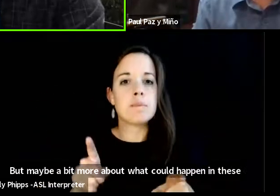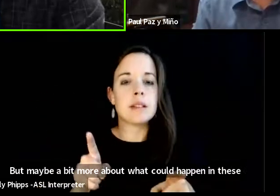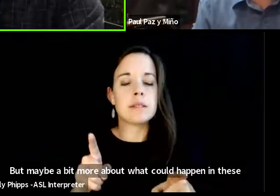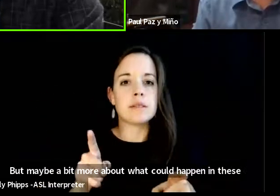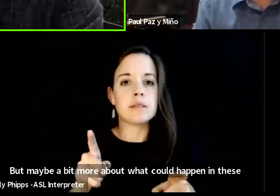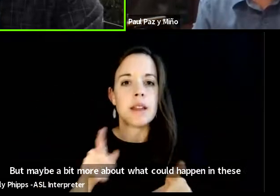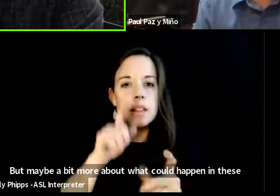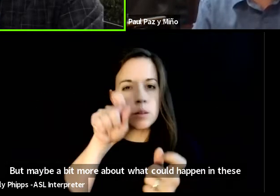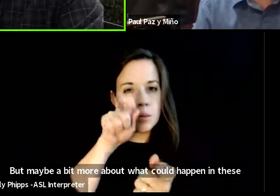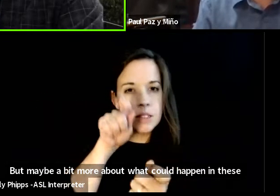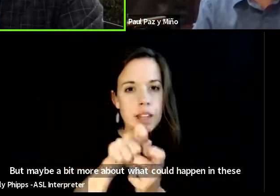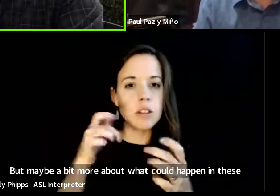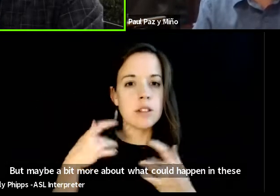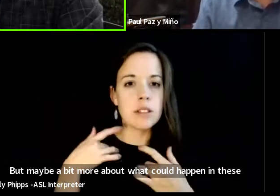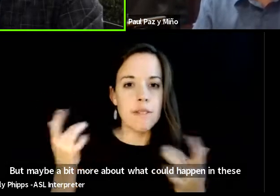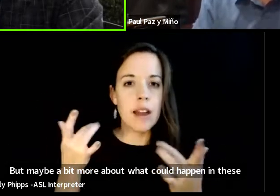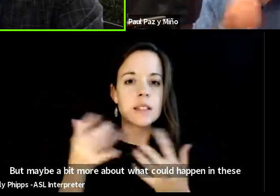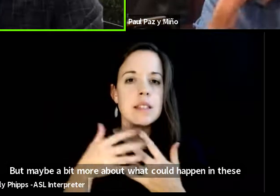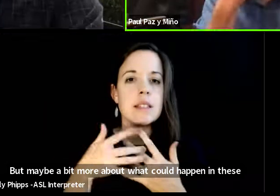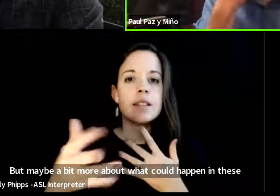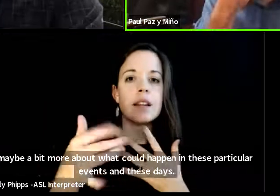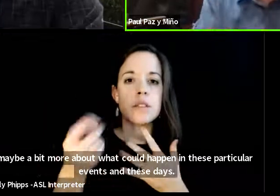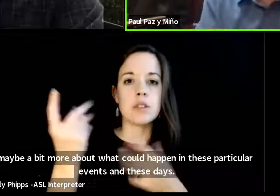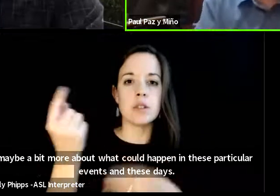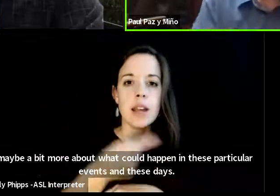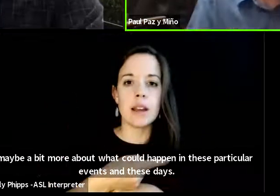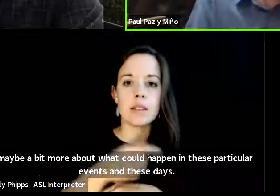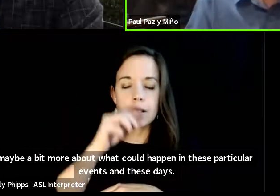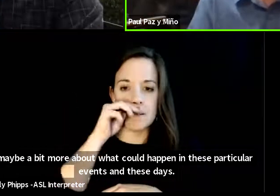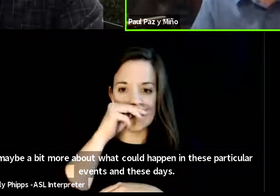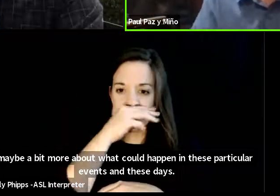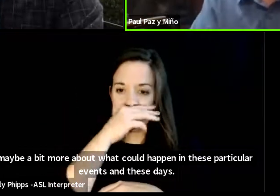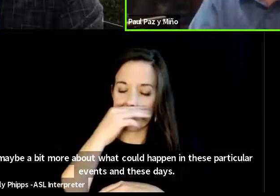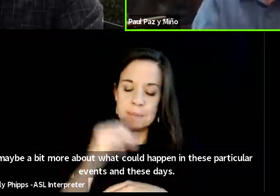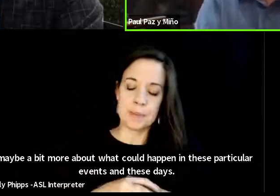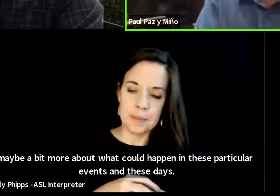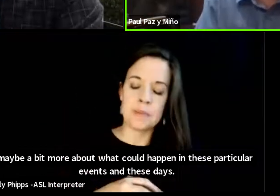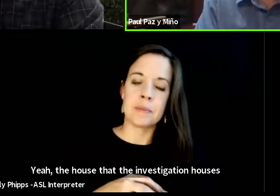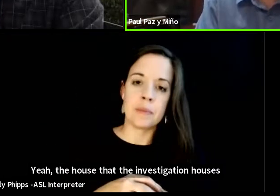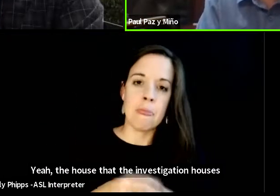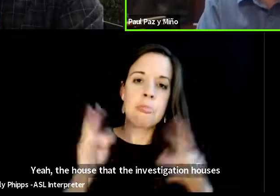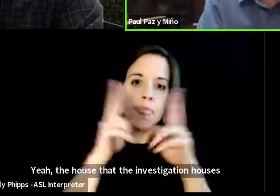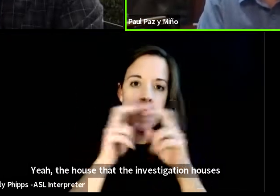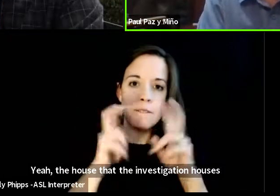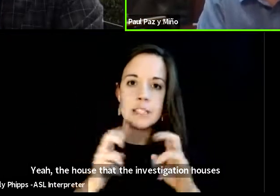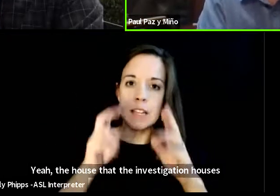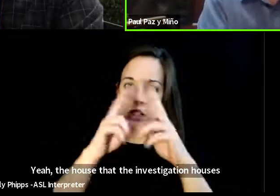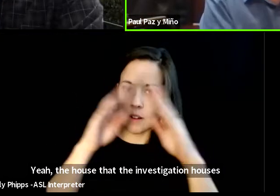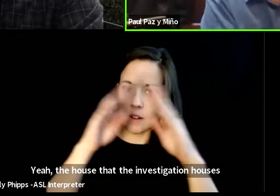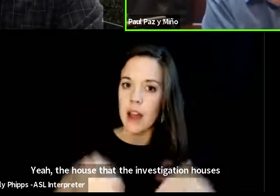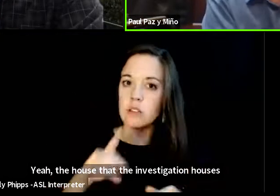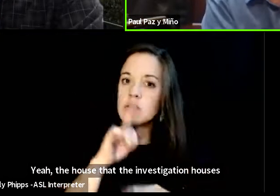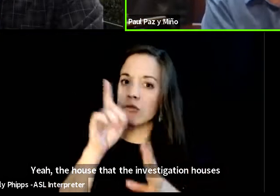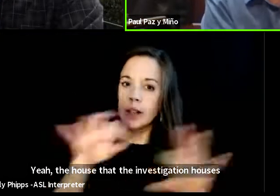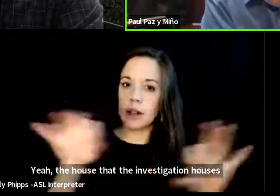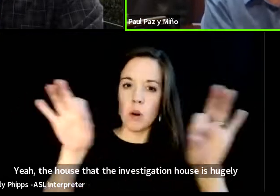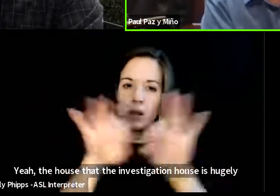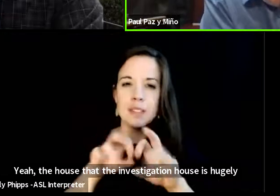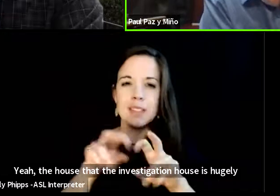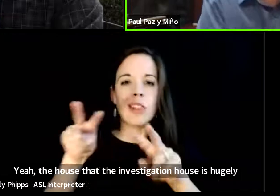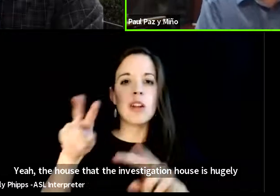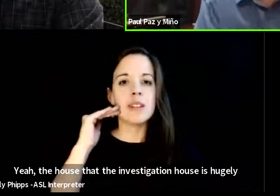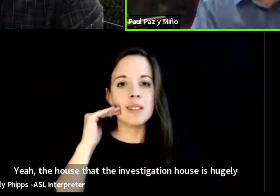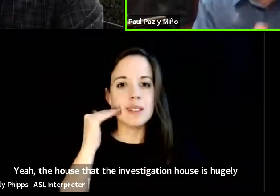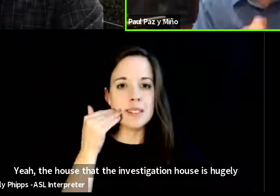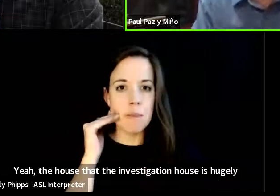particular events in these days yeah the house that the investigation house is hugely important because look at the tobacco industry